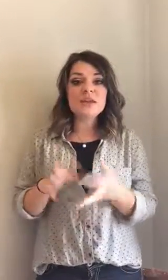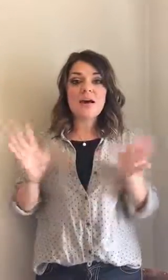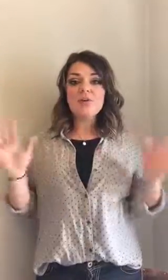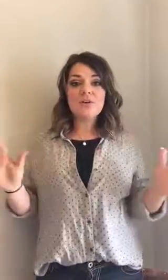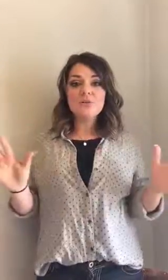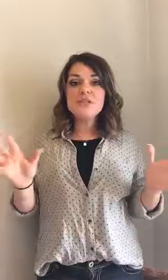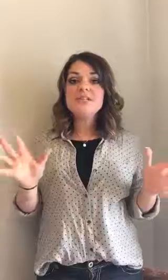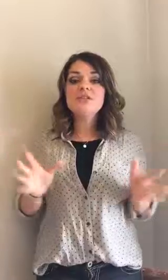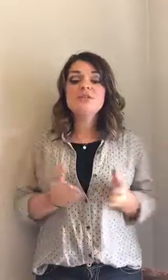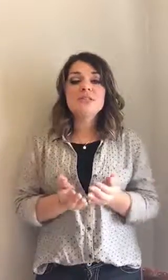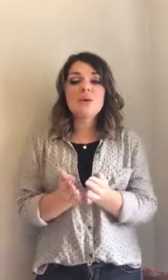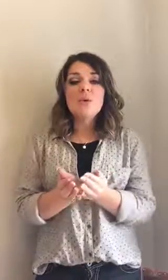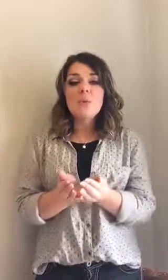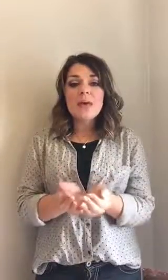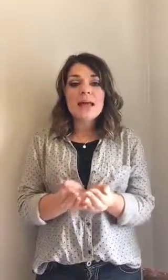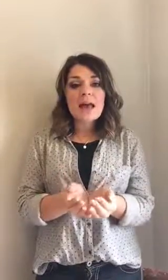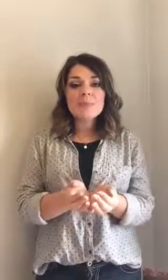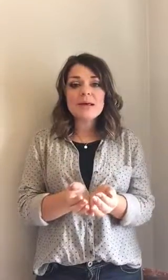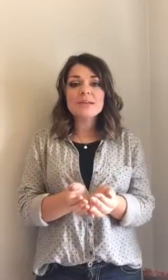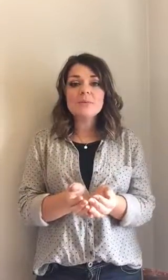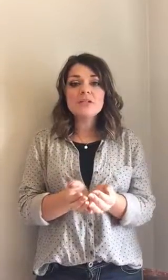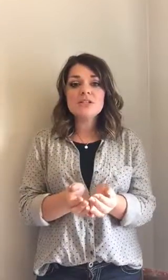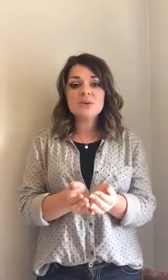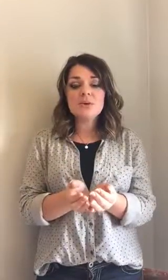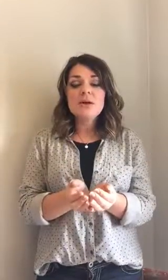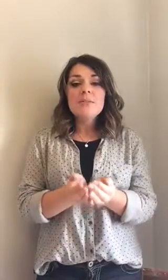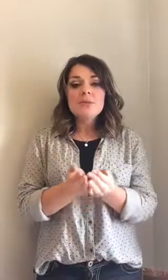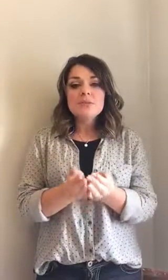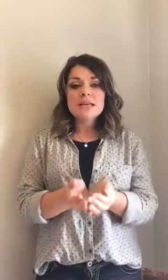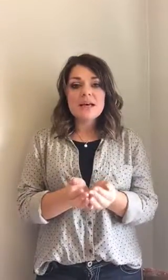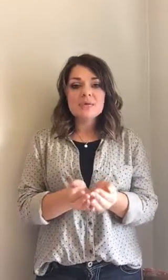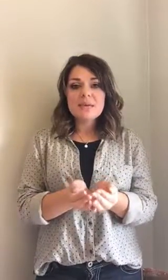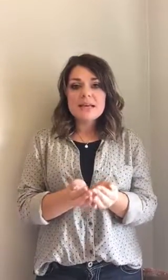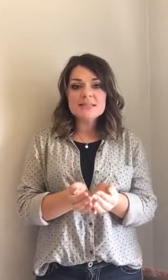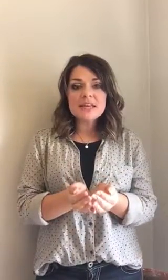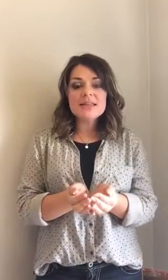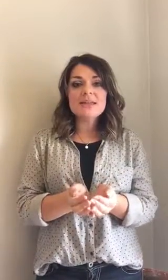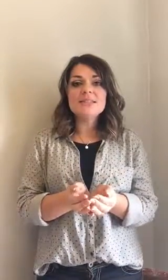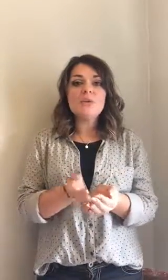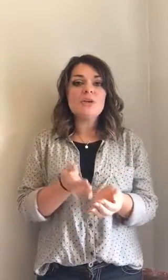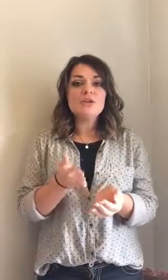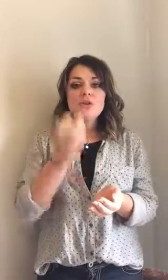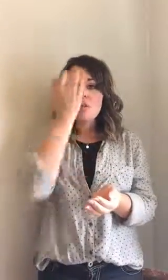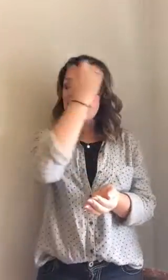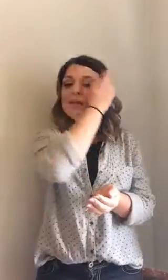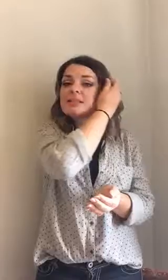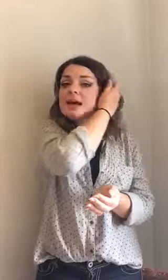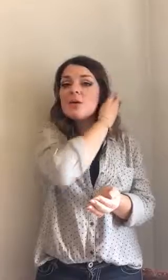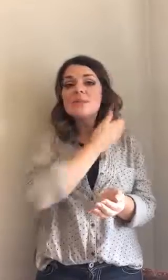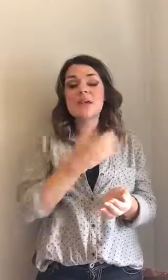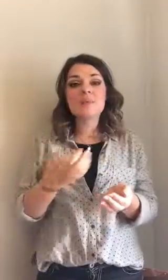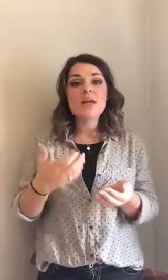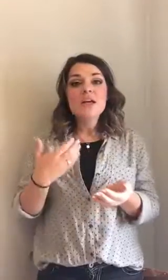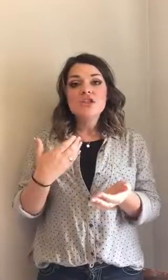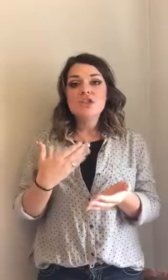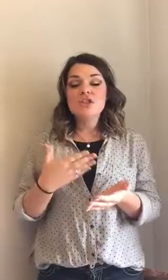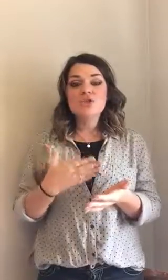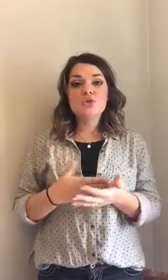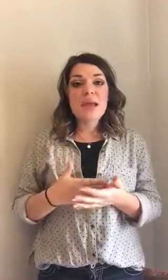it out feel free to do so. What I had my husband do was I cut my hands like this and we we picked out some just dried